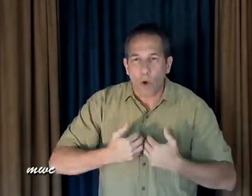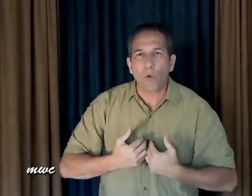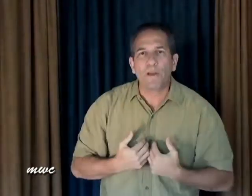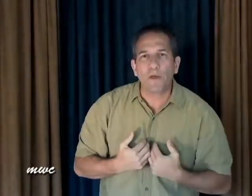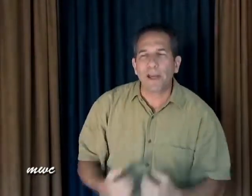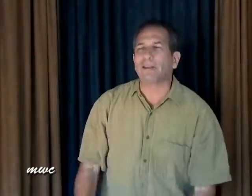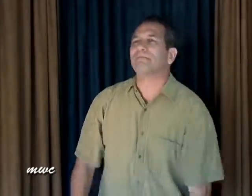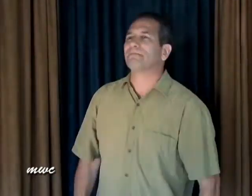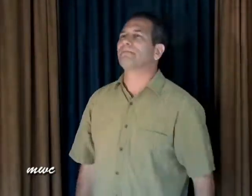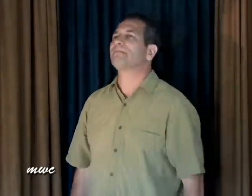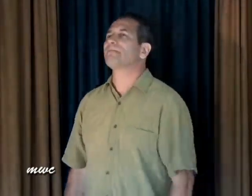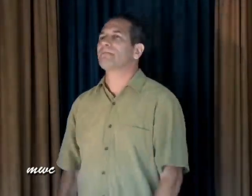within